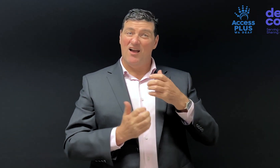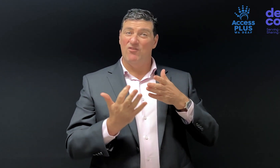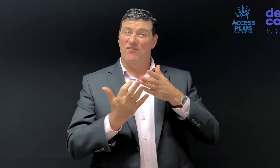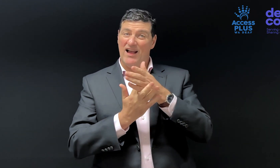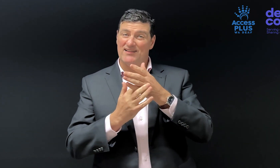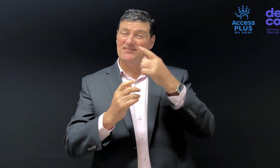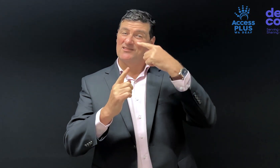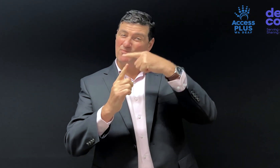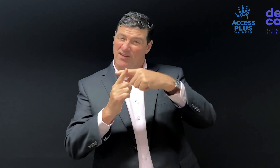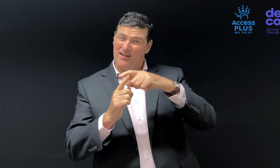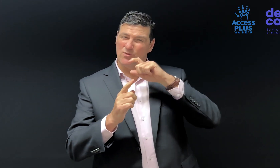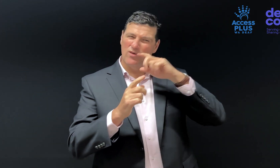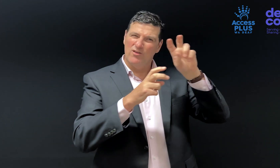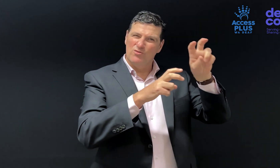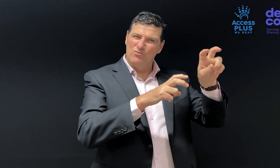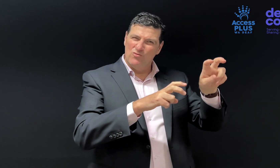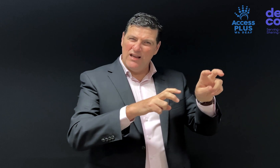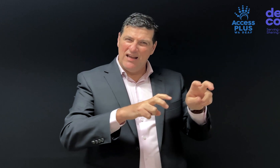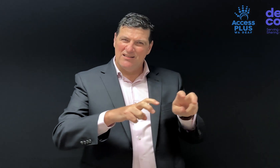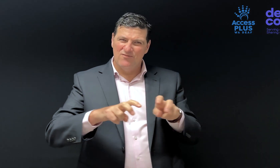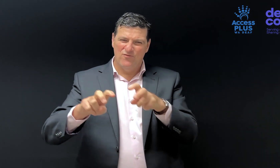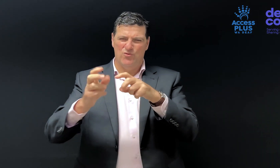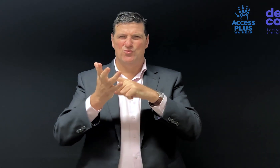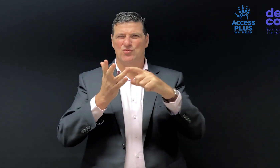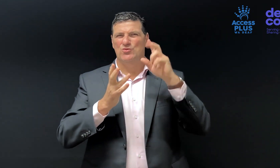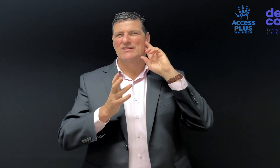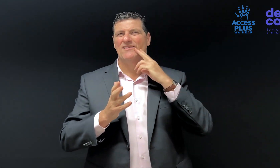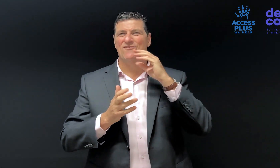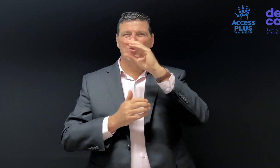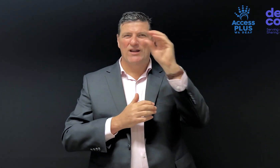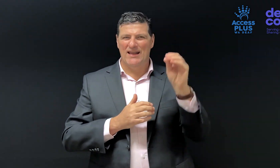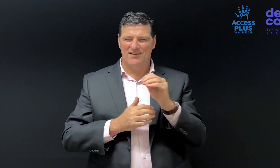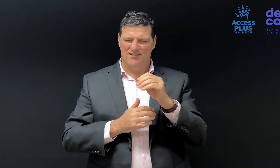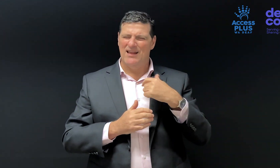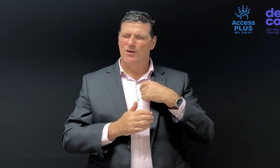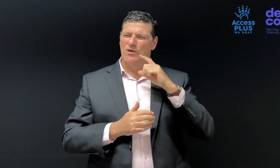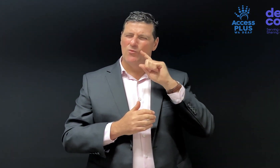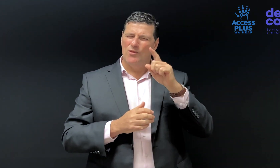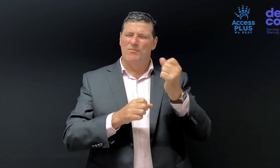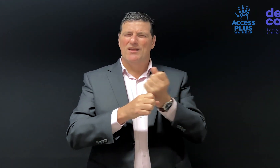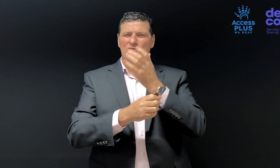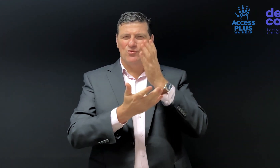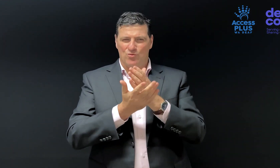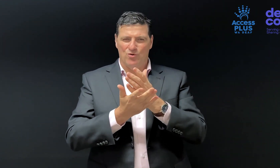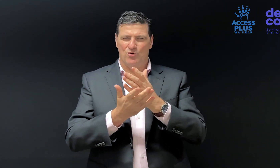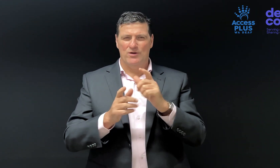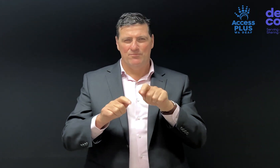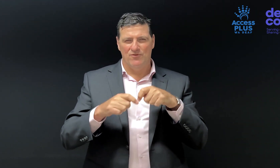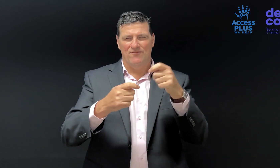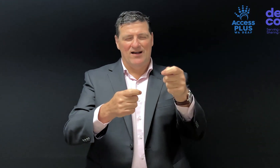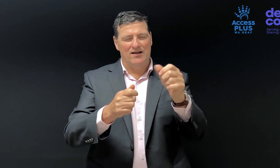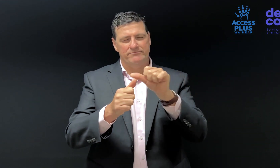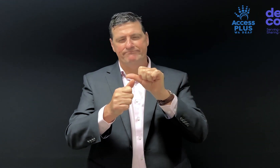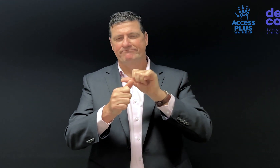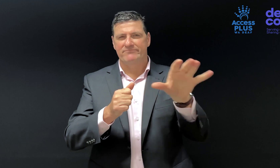The staff of Access Plus will be transferring to Deaf Connect, and we'll be ensuring that we provide